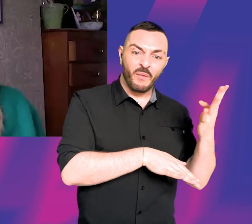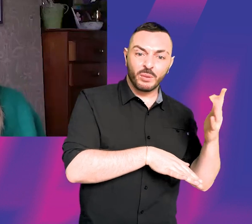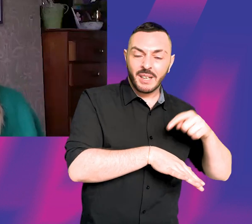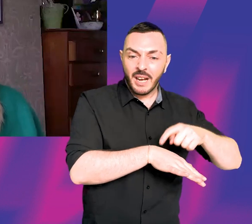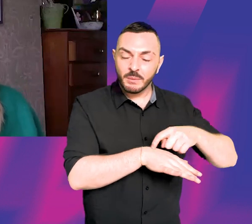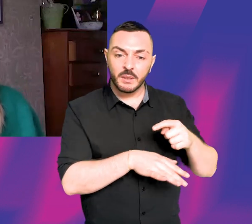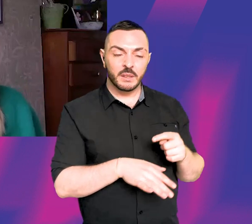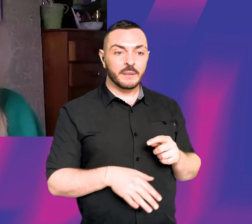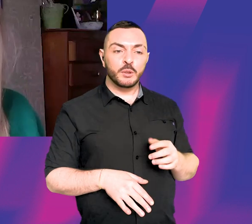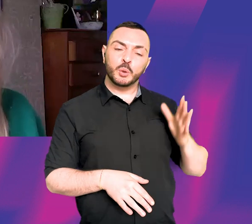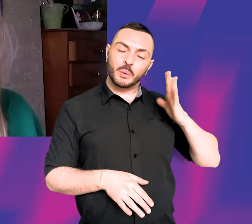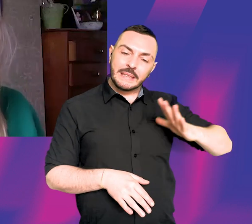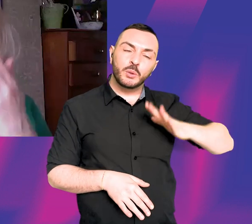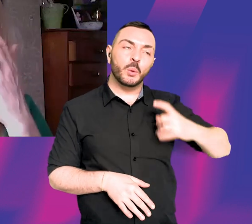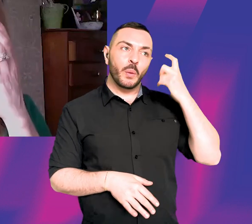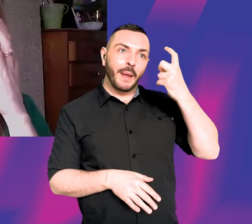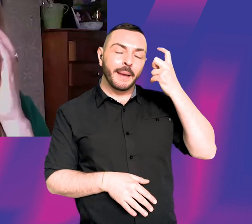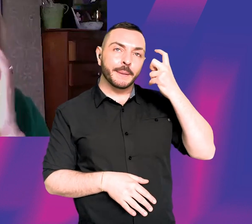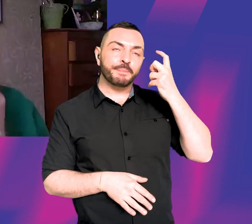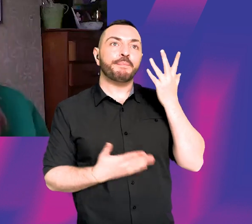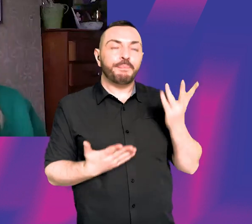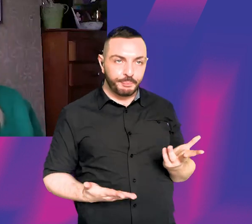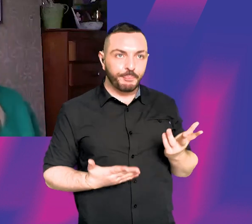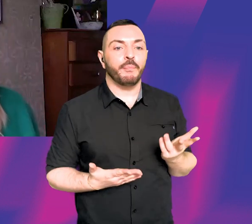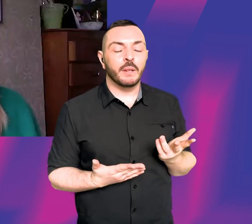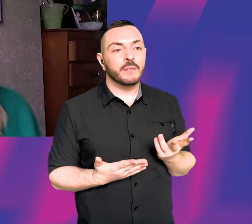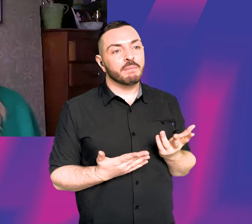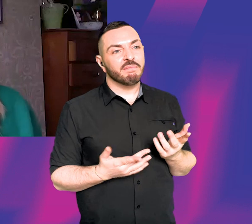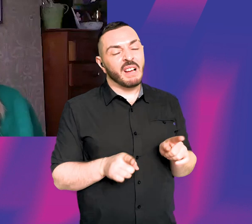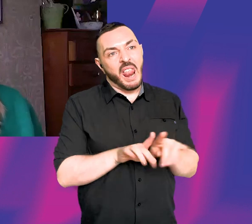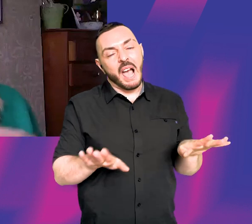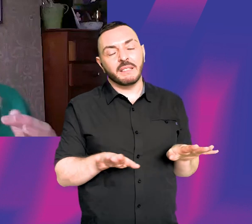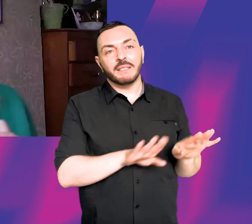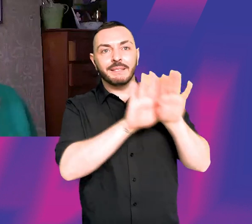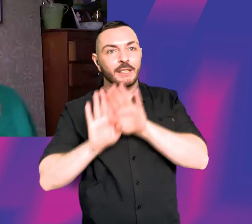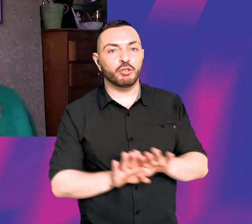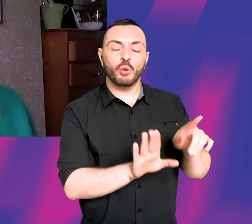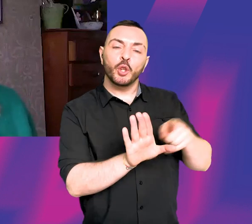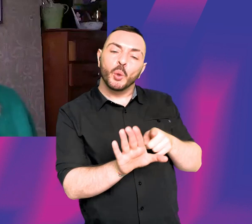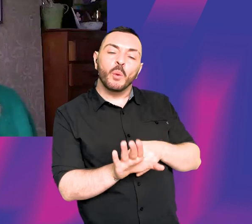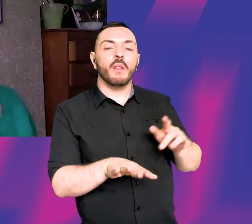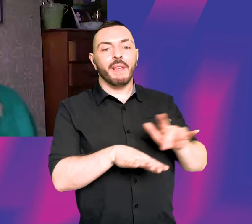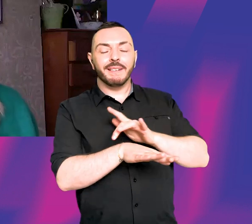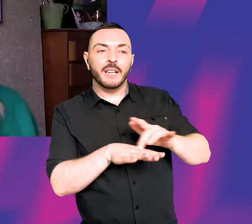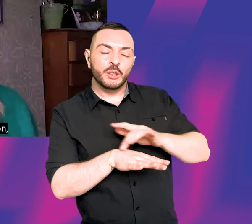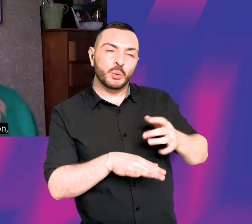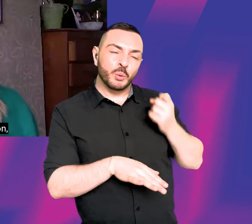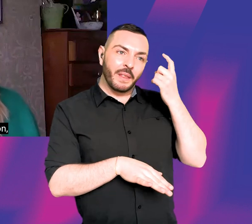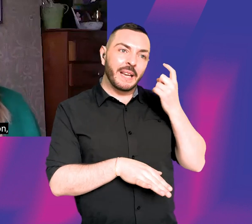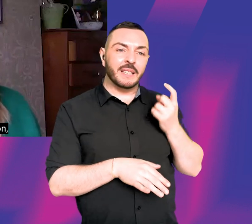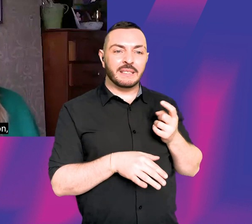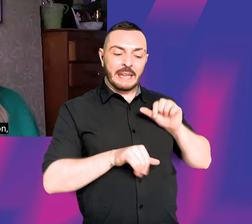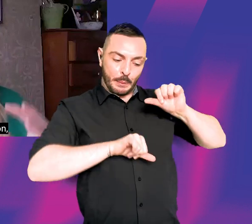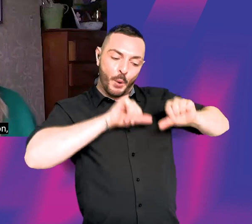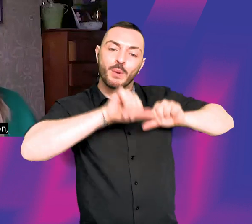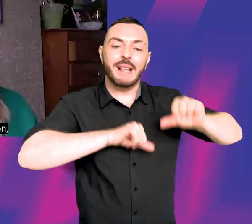is my shot. I think the first time that you go and audition for something like the National Youth Theatre, I think you should think about it as the beginning of a process. You know, like